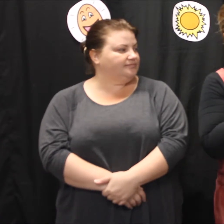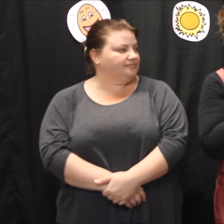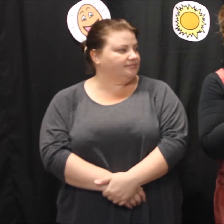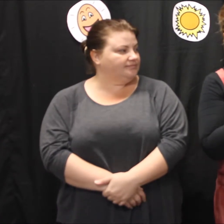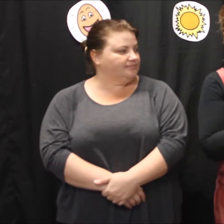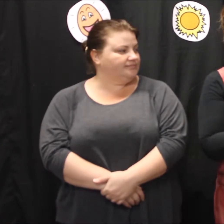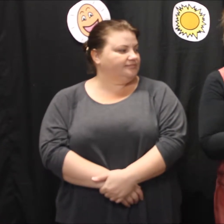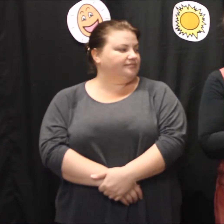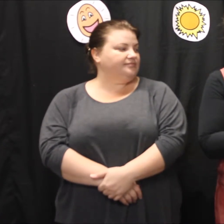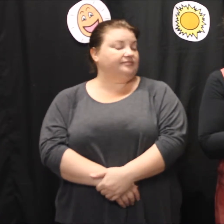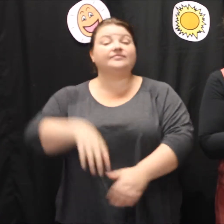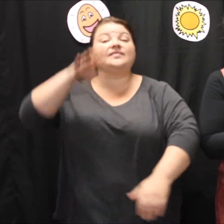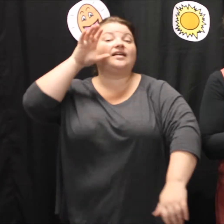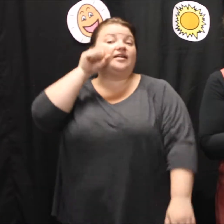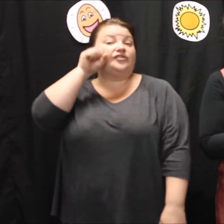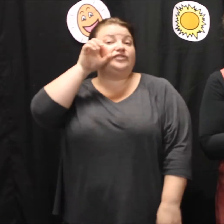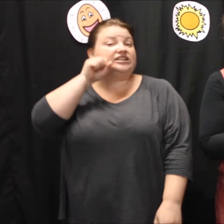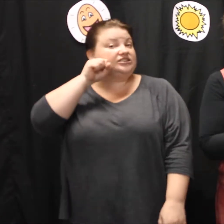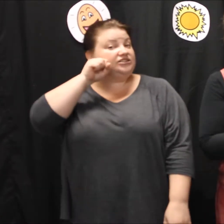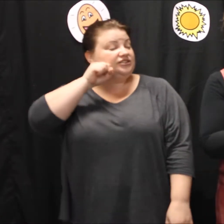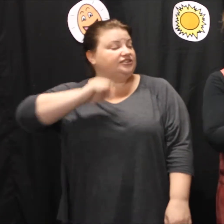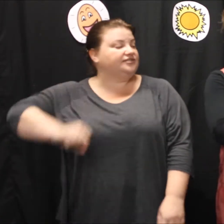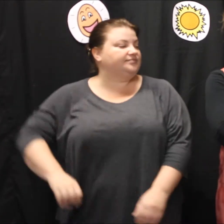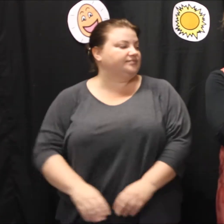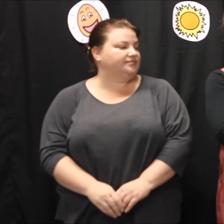Orange, pear.